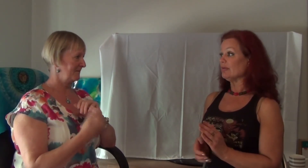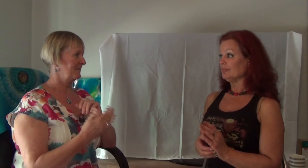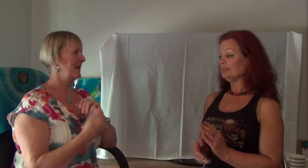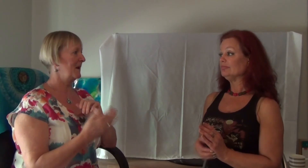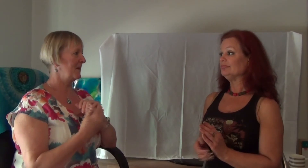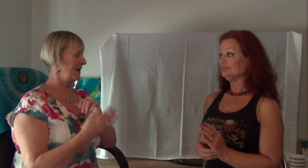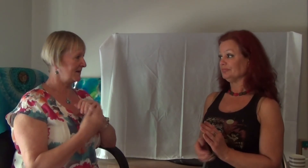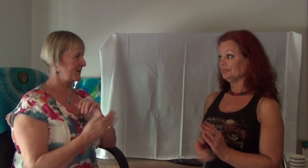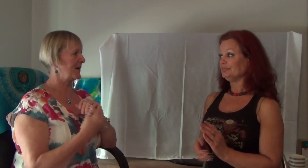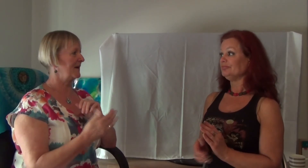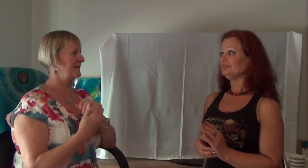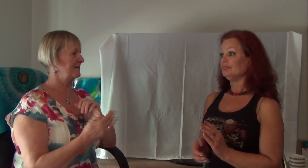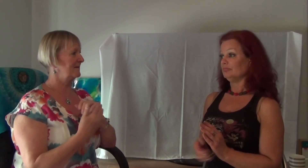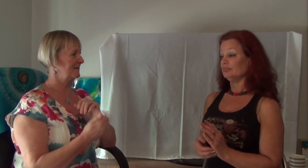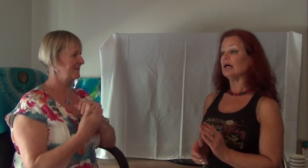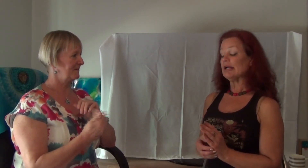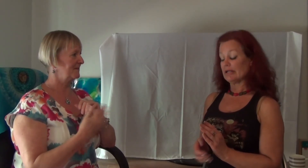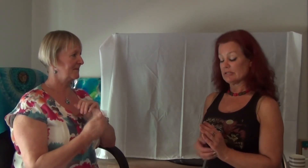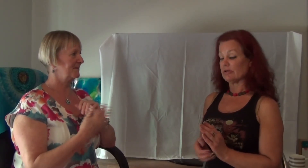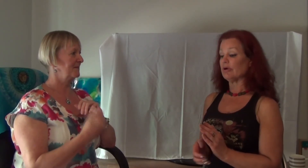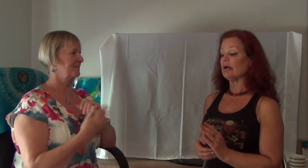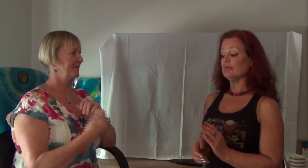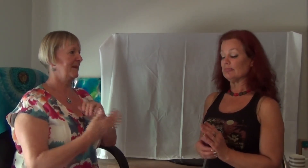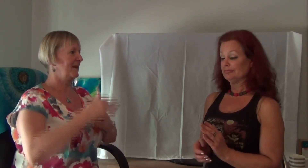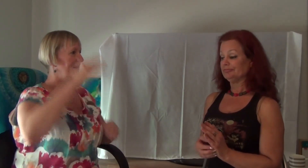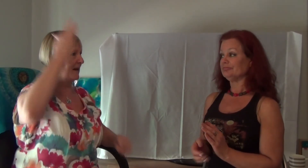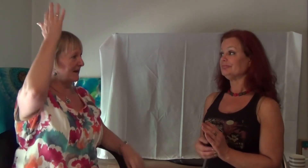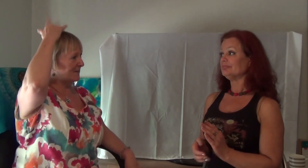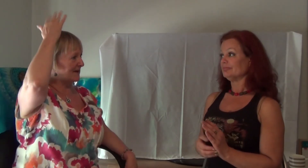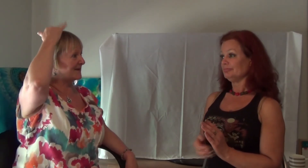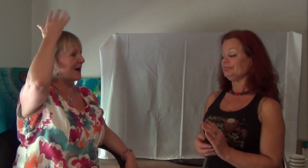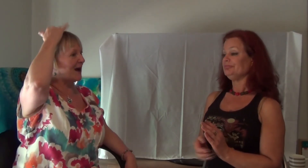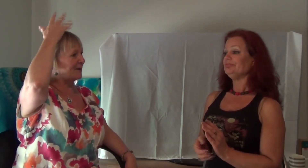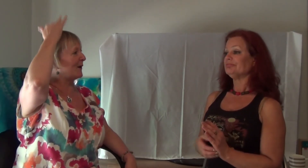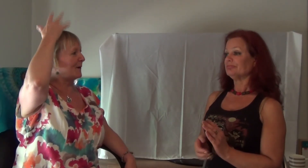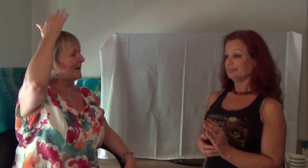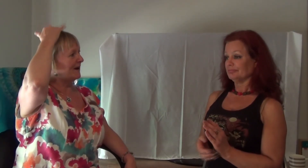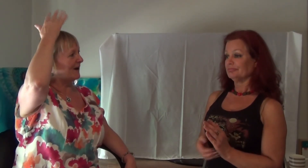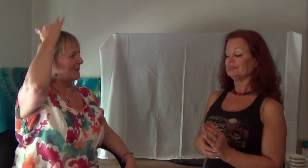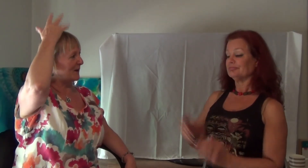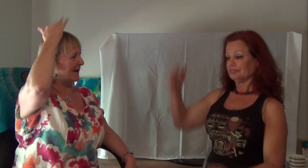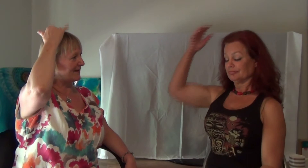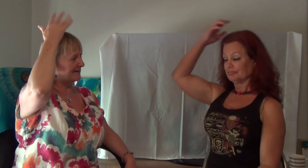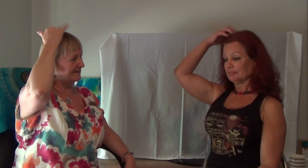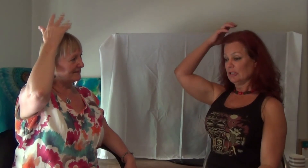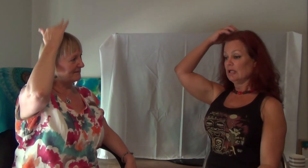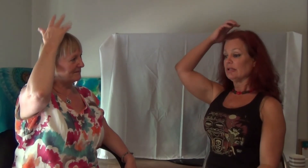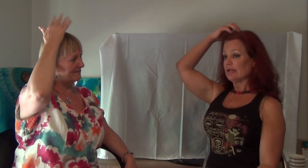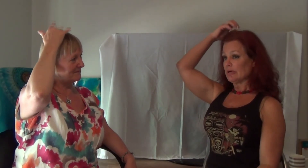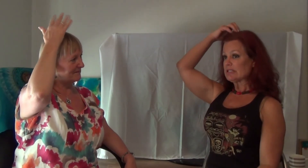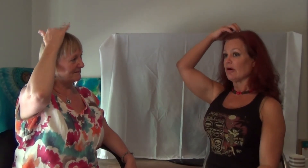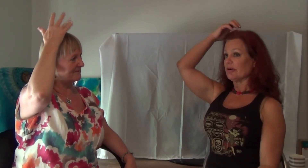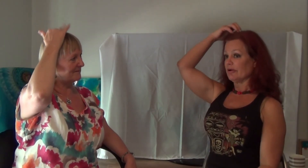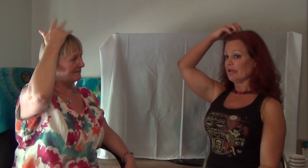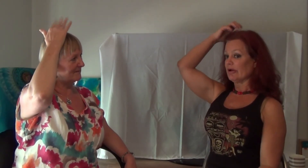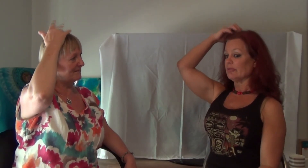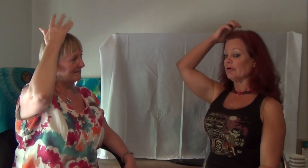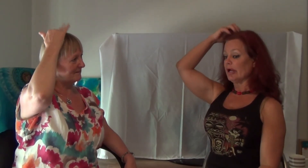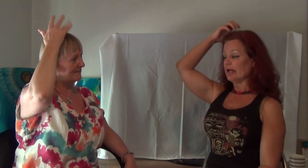And my head is okay. Letting my scar know that I'm okay.